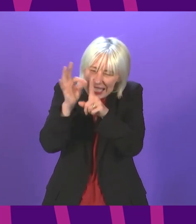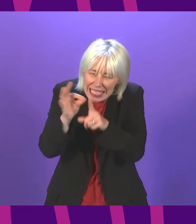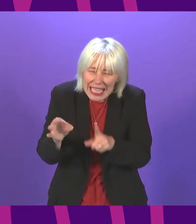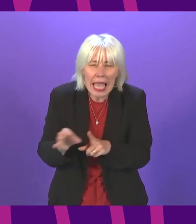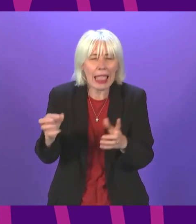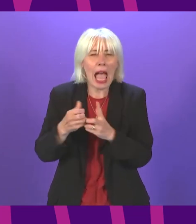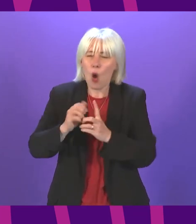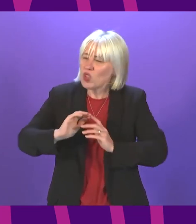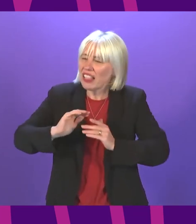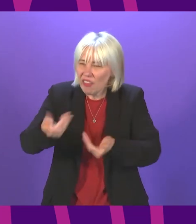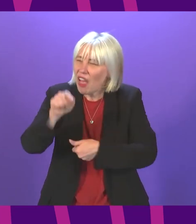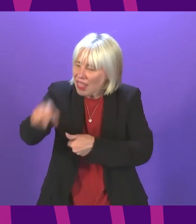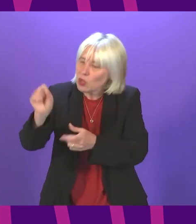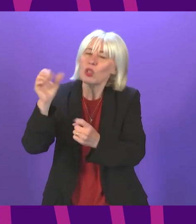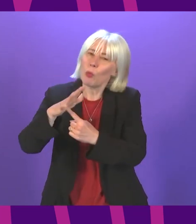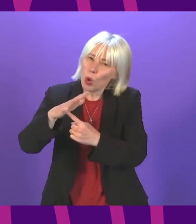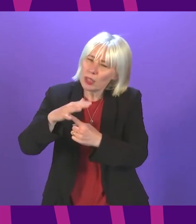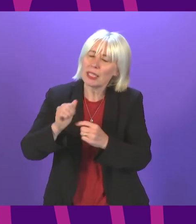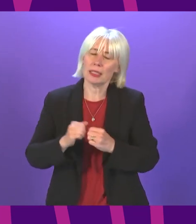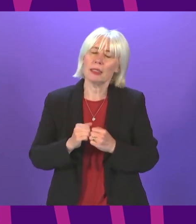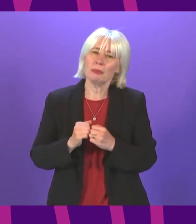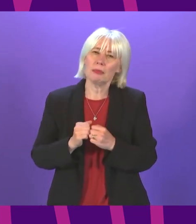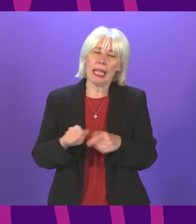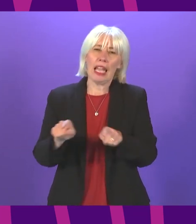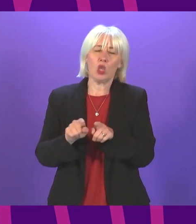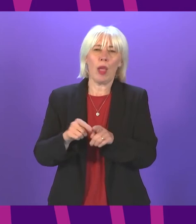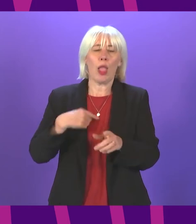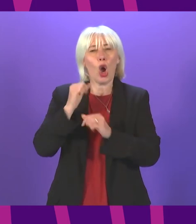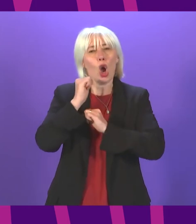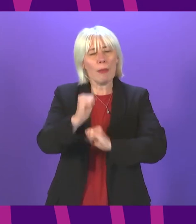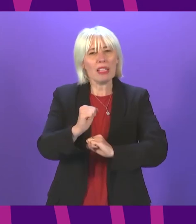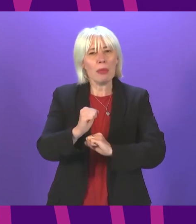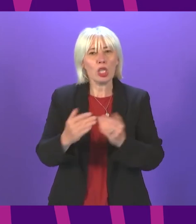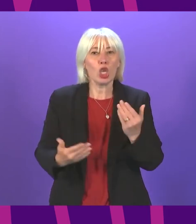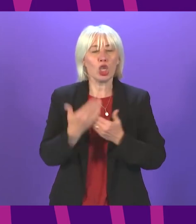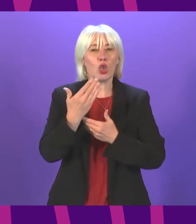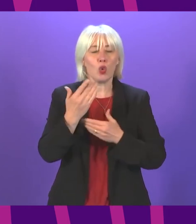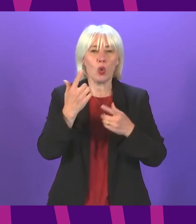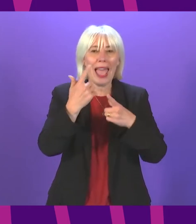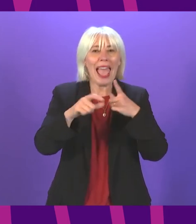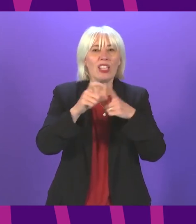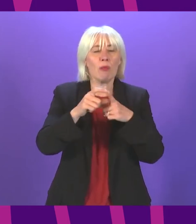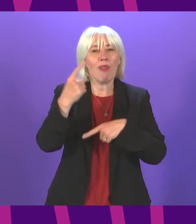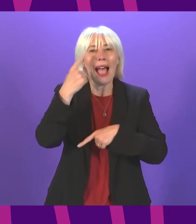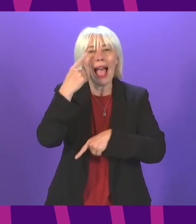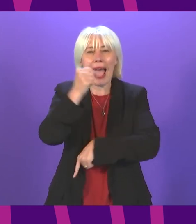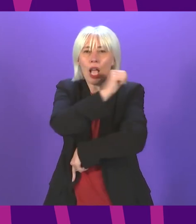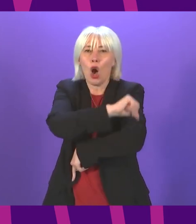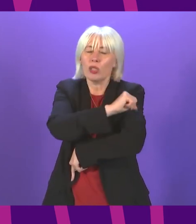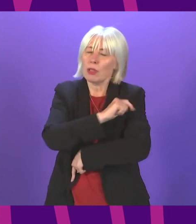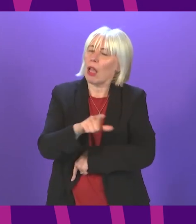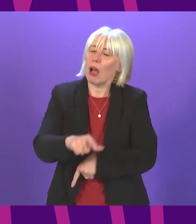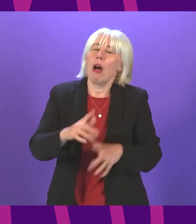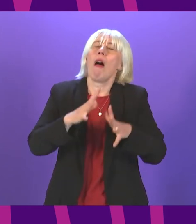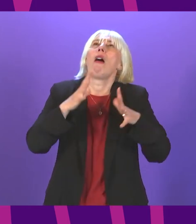delivery and I also want to welcome in that spirit the commitment to a new Edinburgh Eye Pavilion it is something that was a